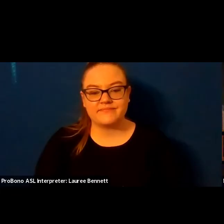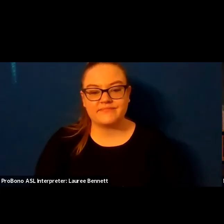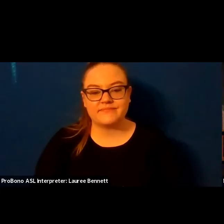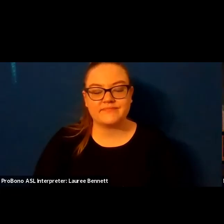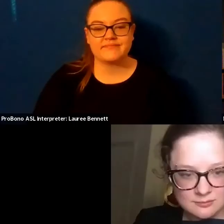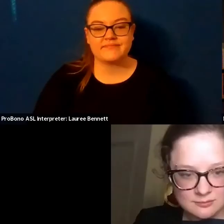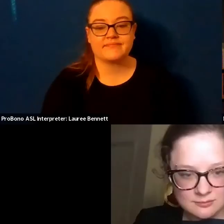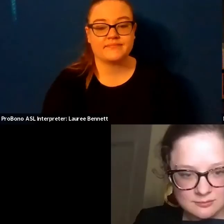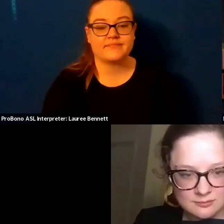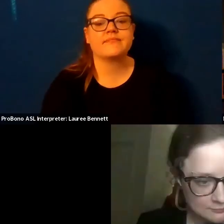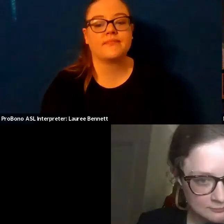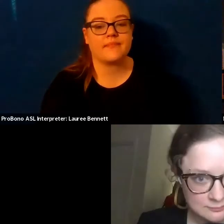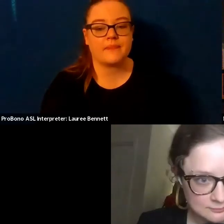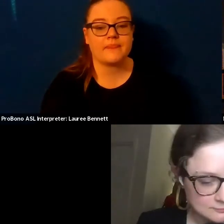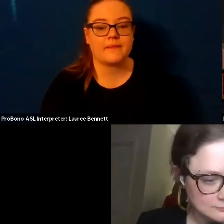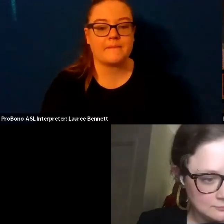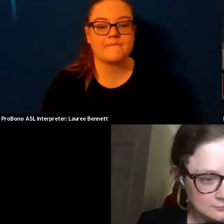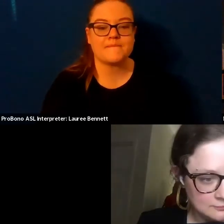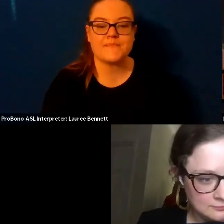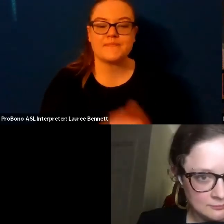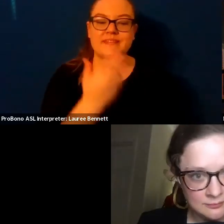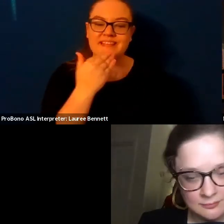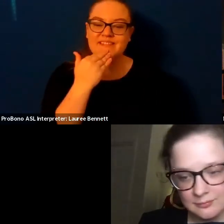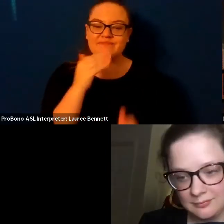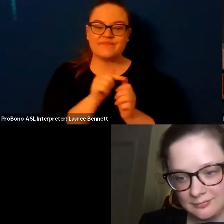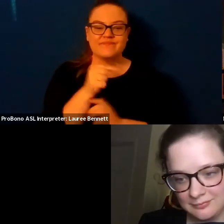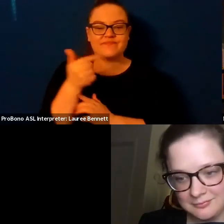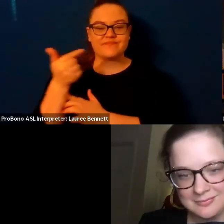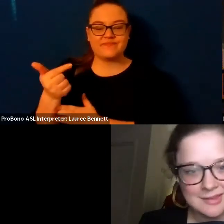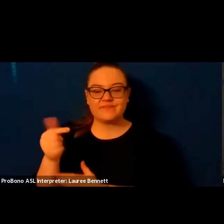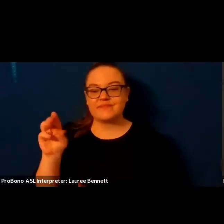thank you destiny and now we are going to hear from molly mccully bro